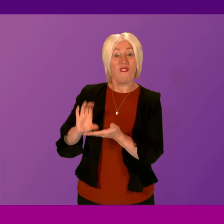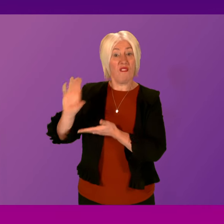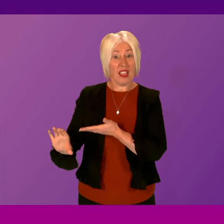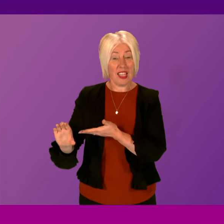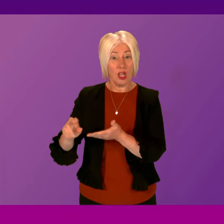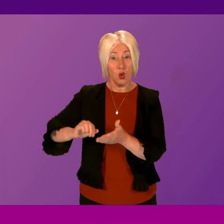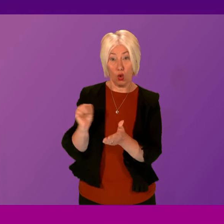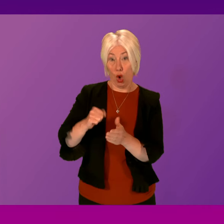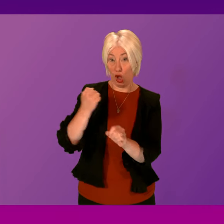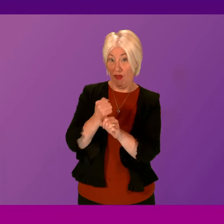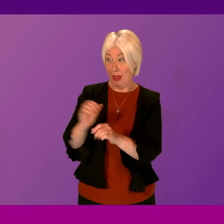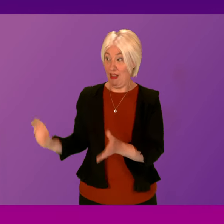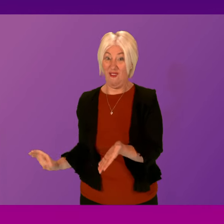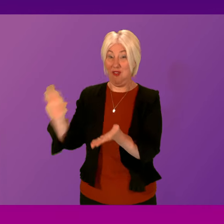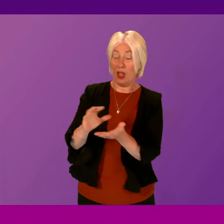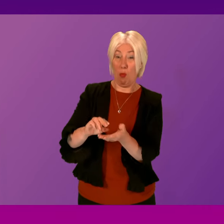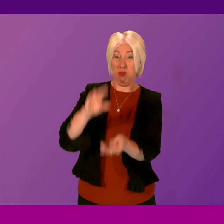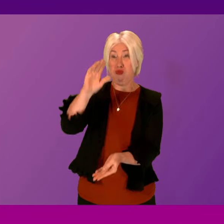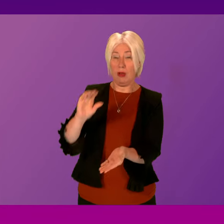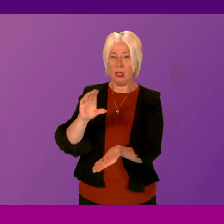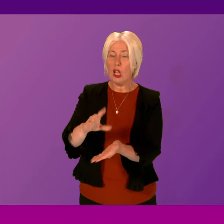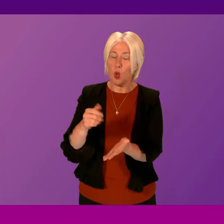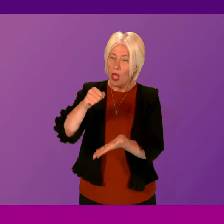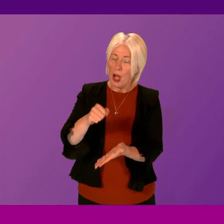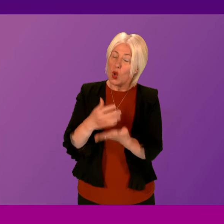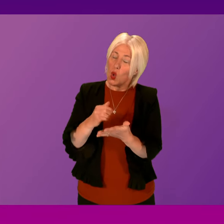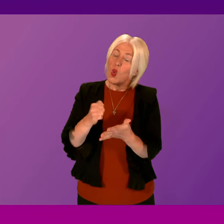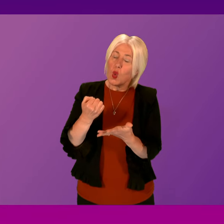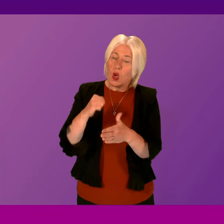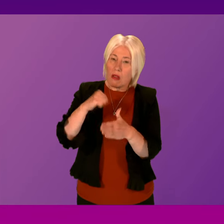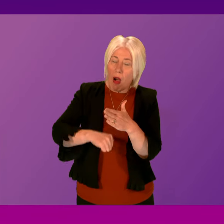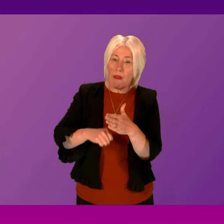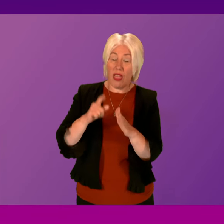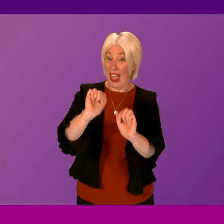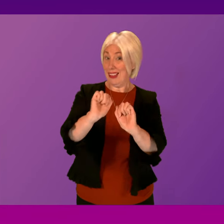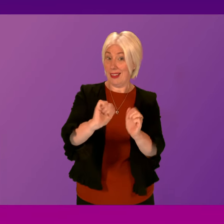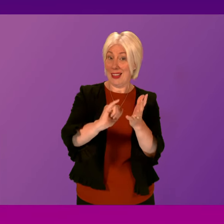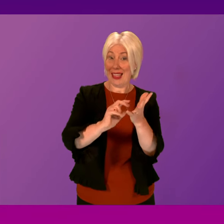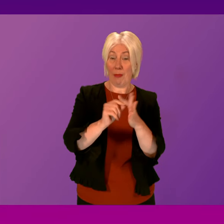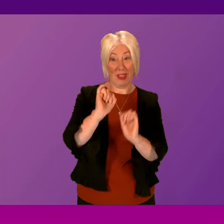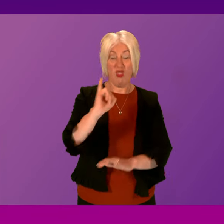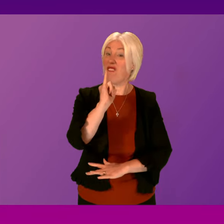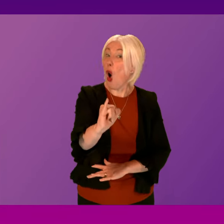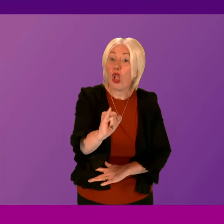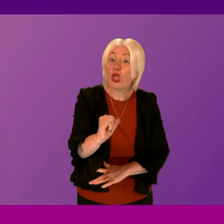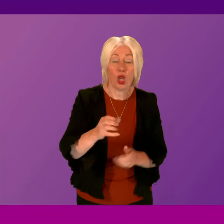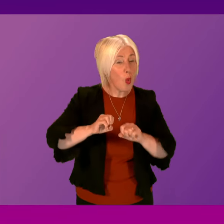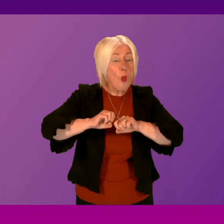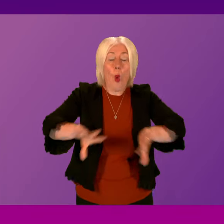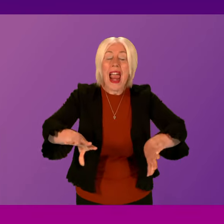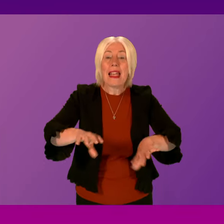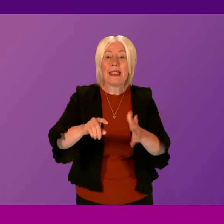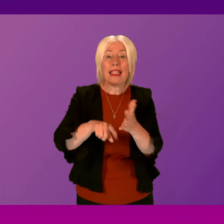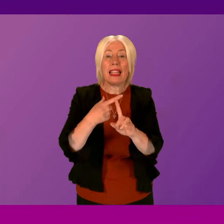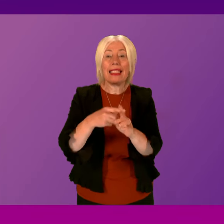to the Scottish Government. Now, tight budgets are purely the SNP's fault for wasting taxpayers' money.